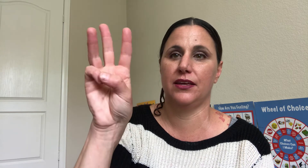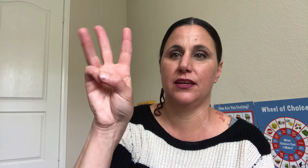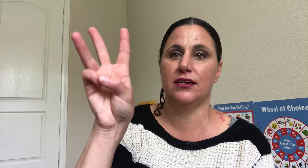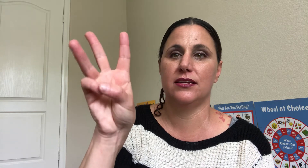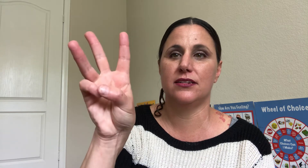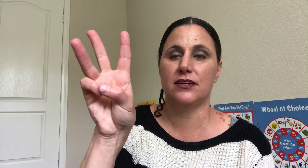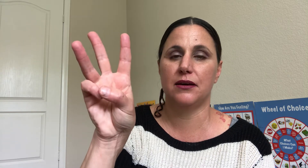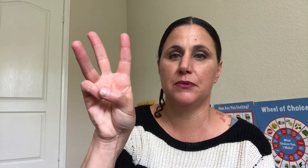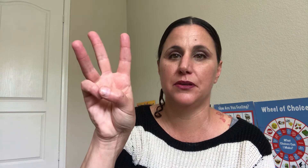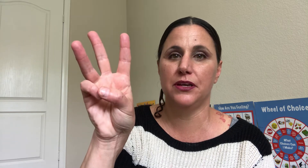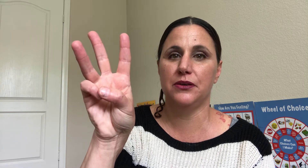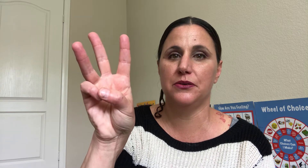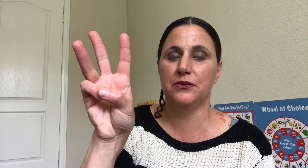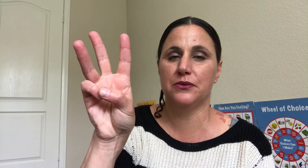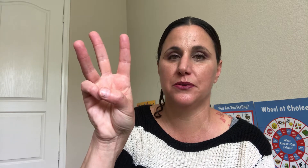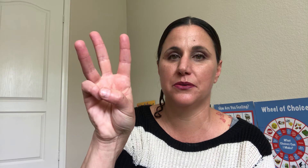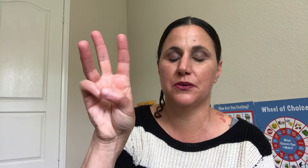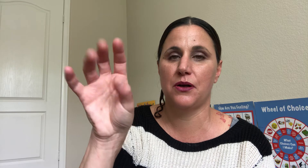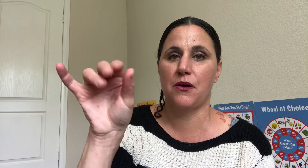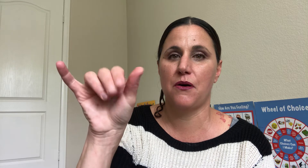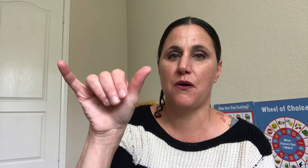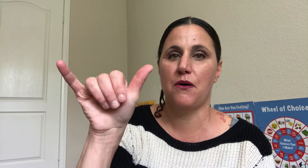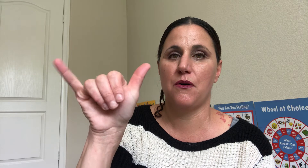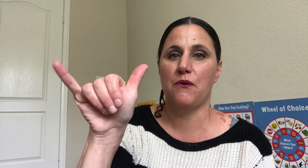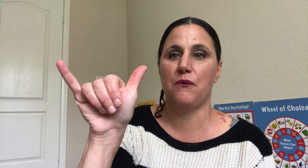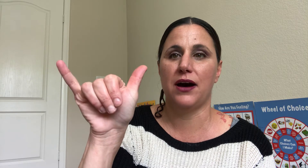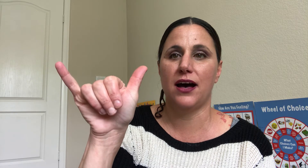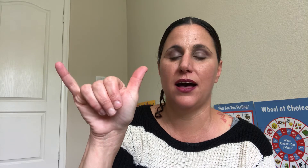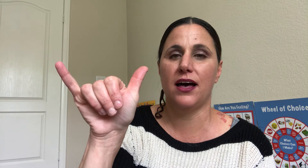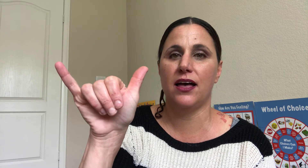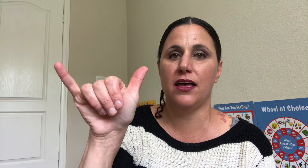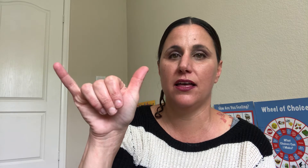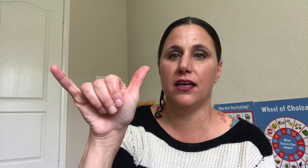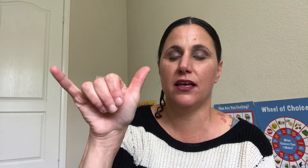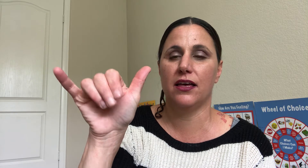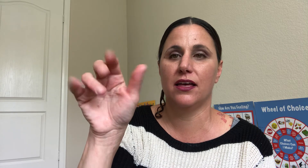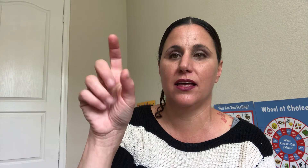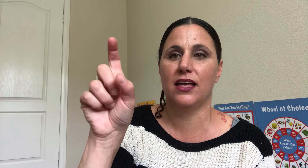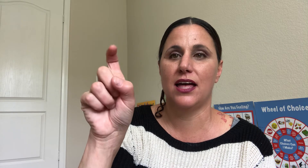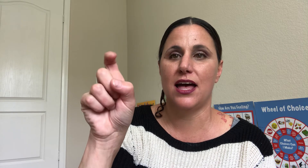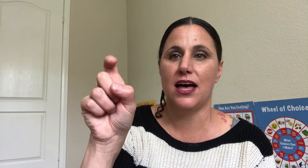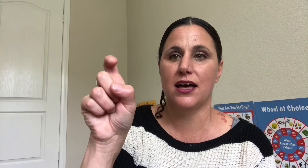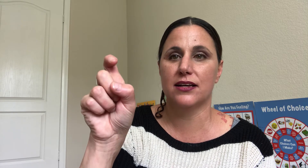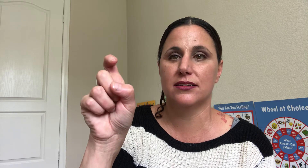V W Y X